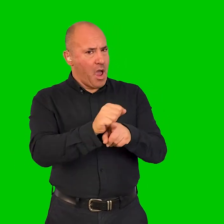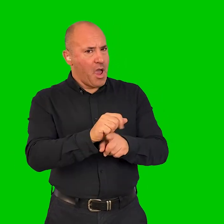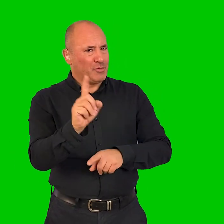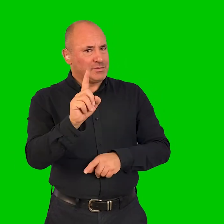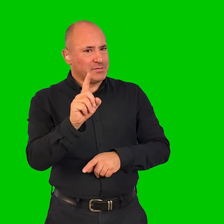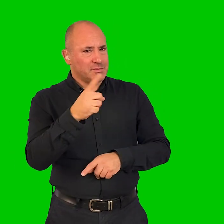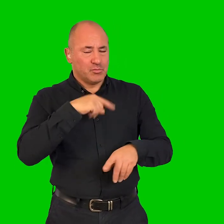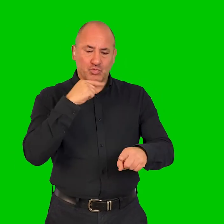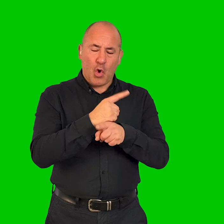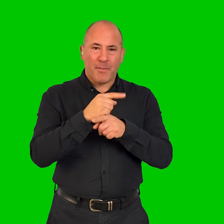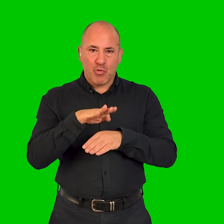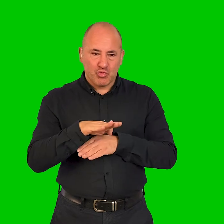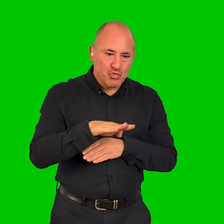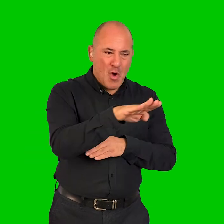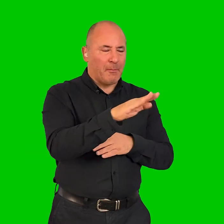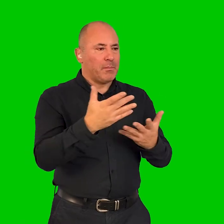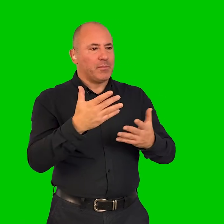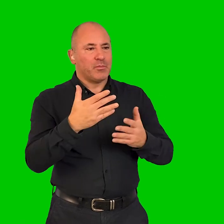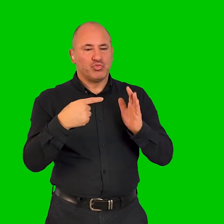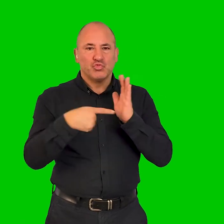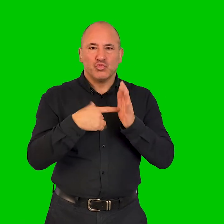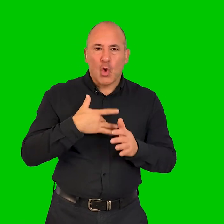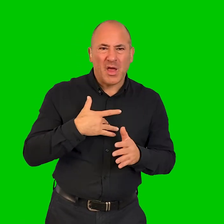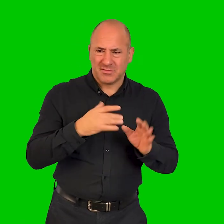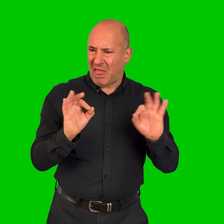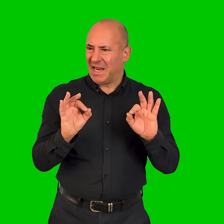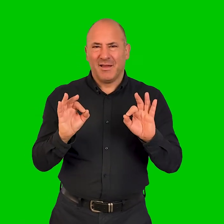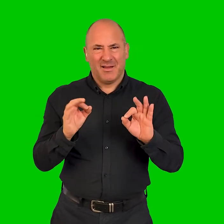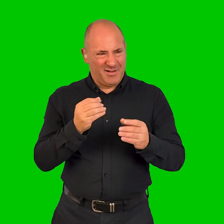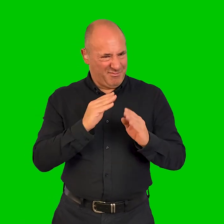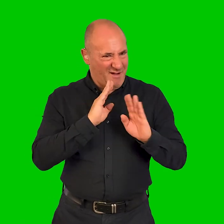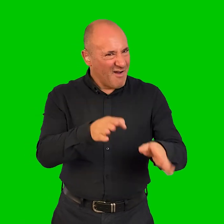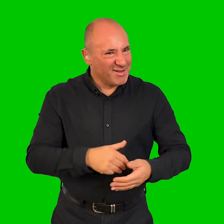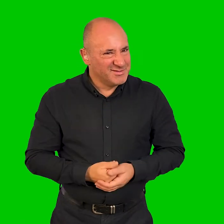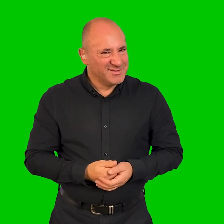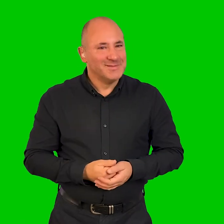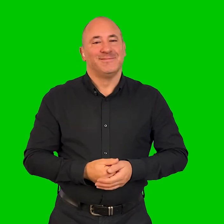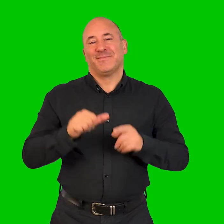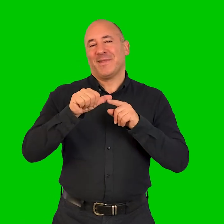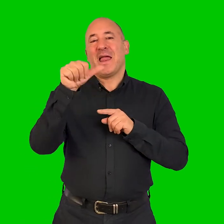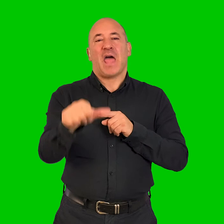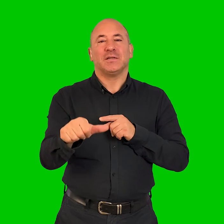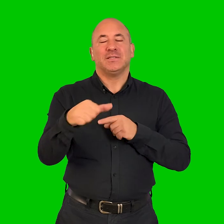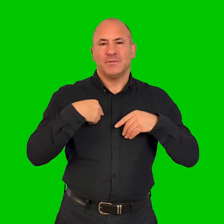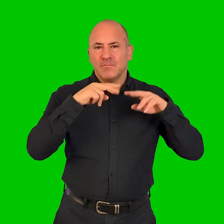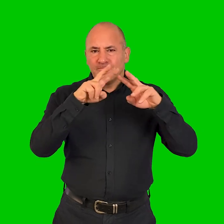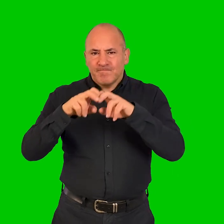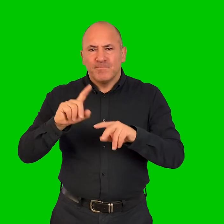And have you noticed, no one's mentioned ramps or toilets, so marvellous. Next time we'll be